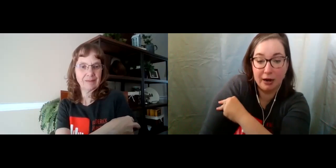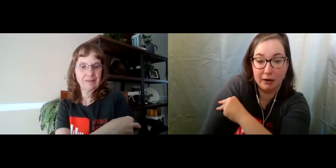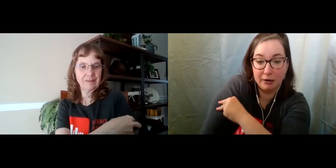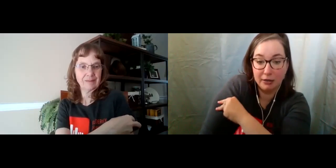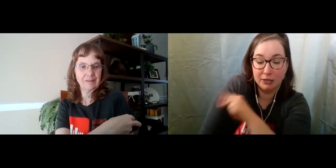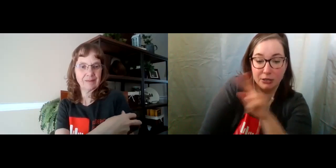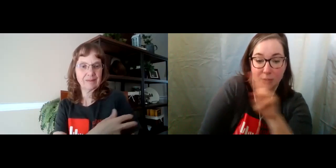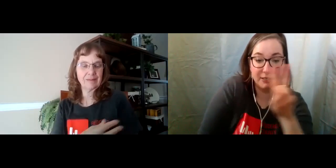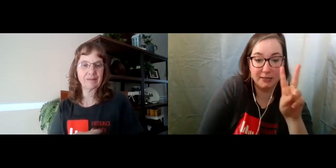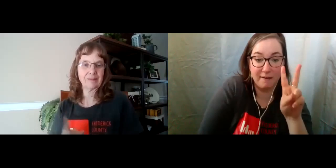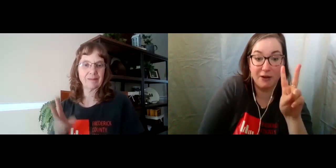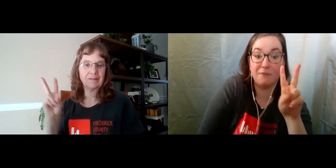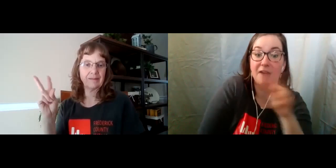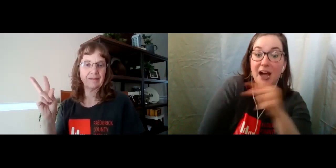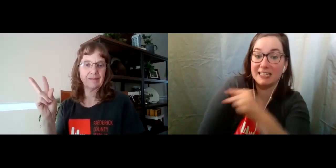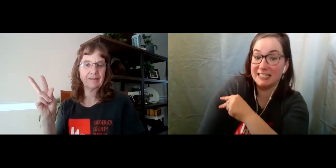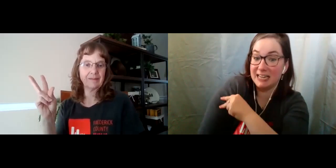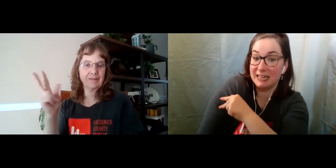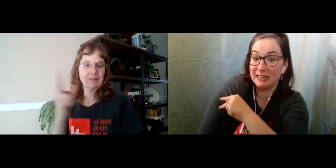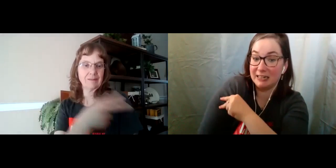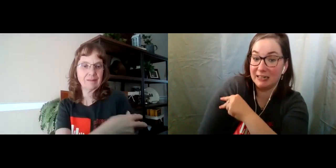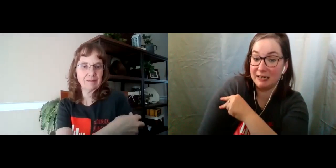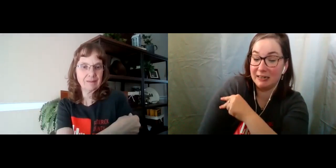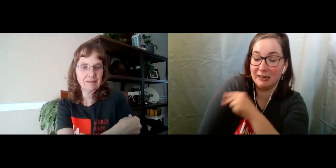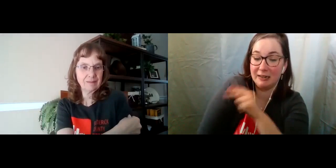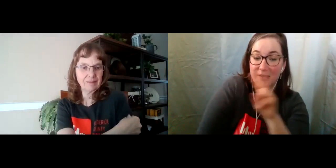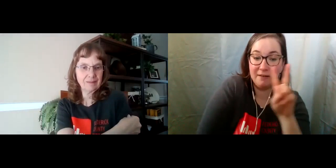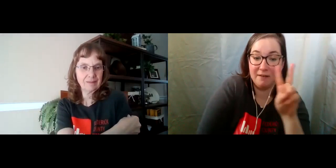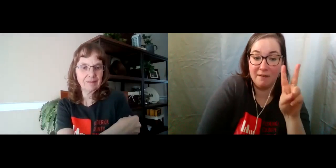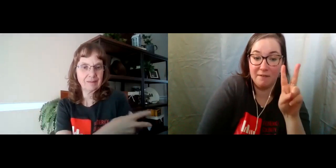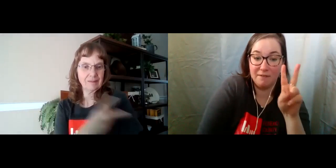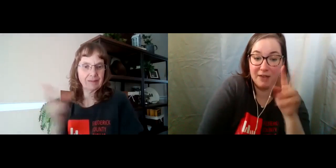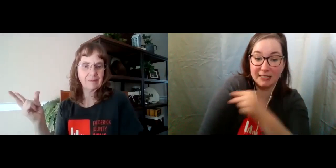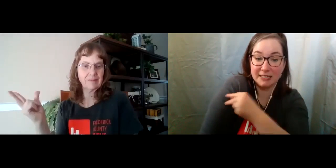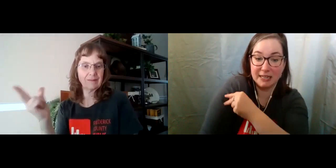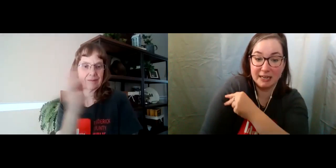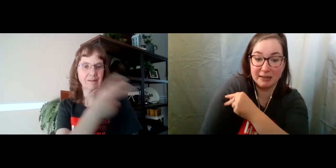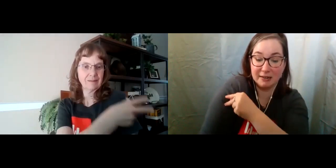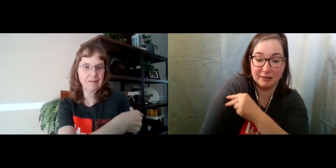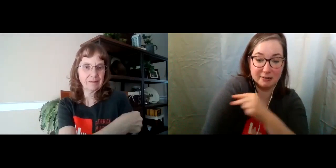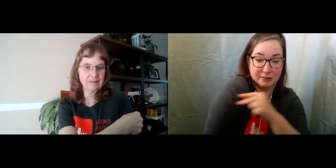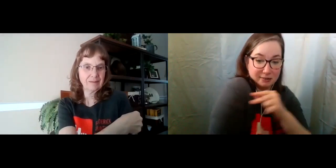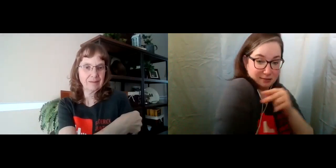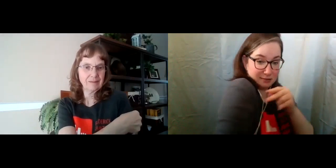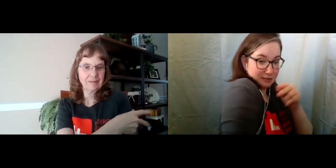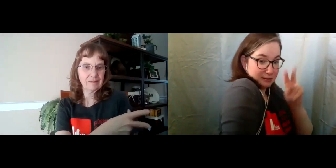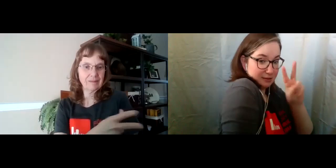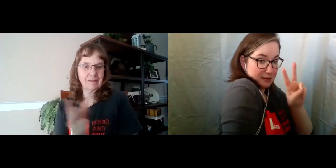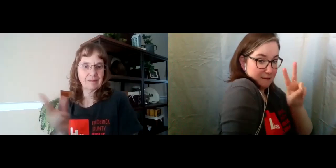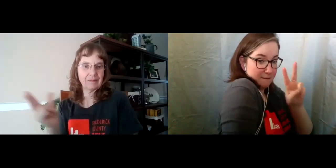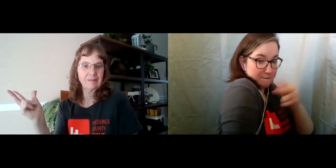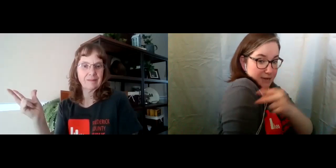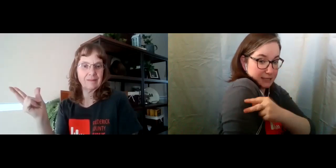So it's your vaccine, vaccine, vaccine.